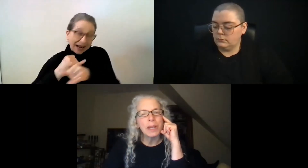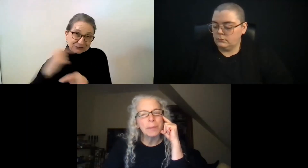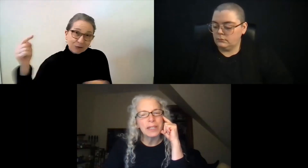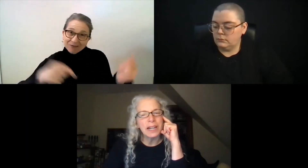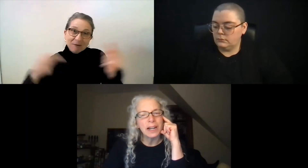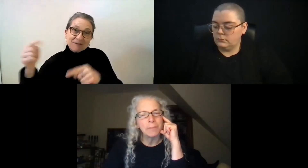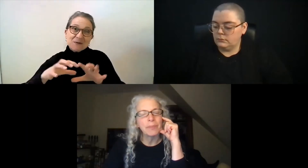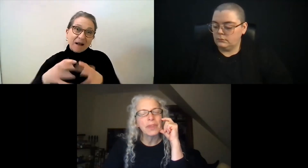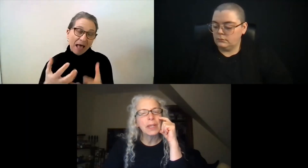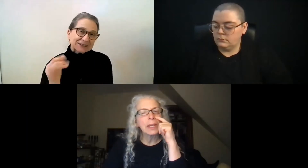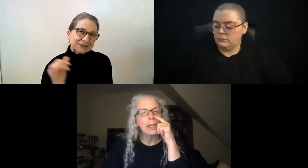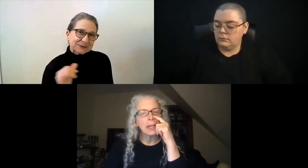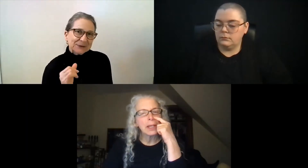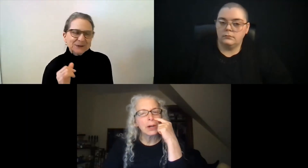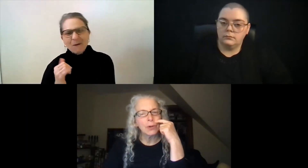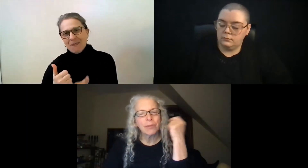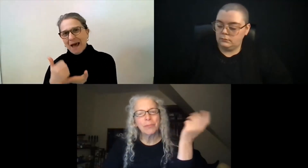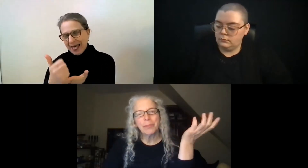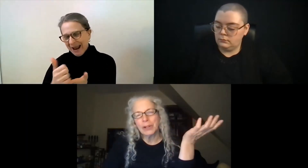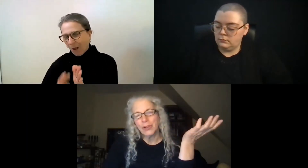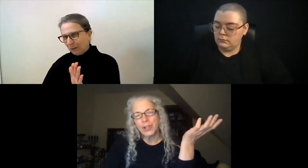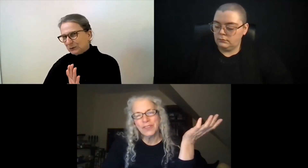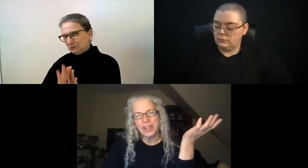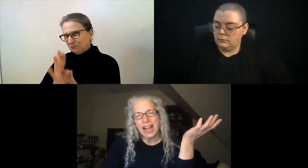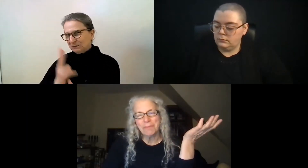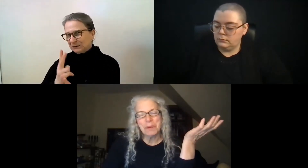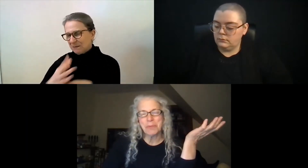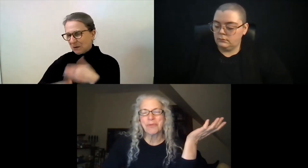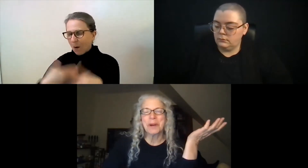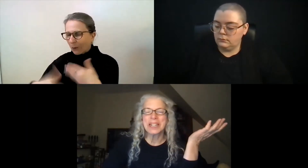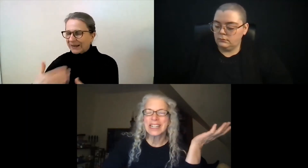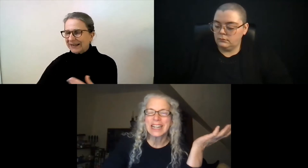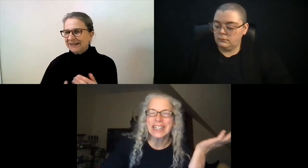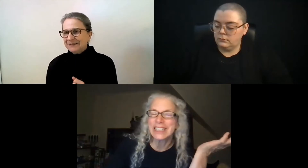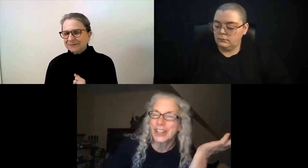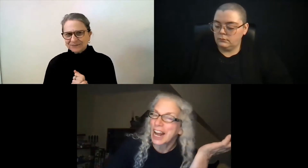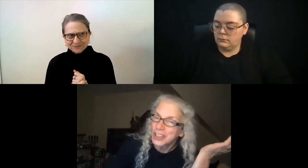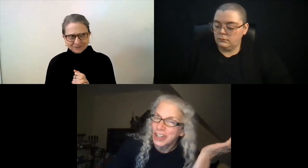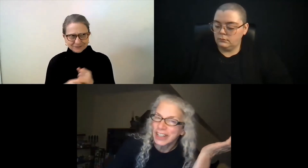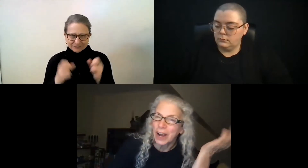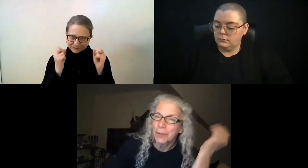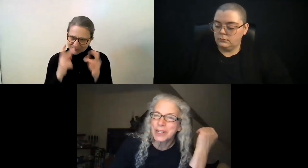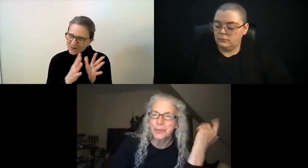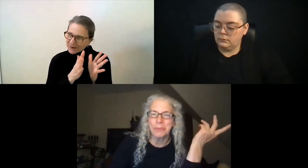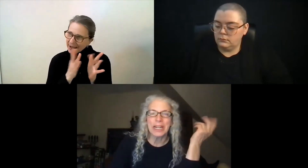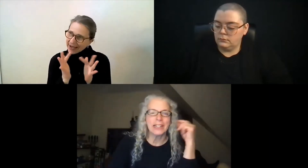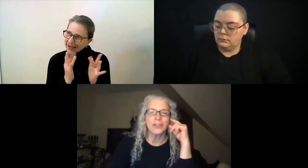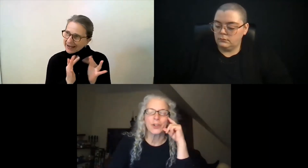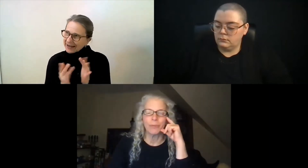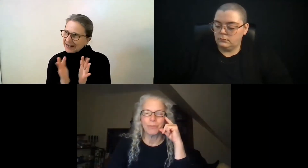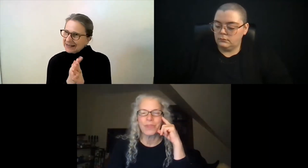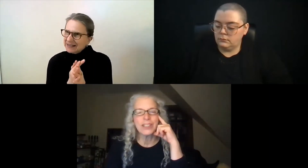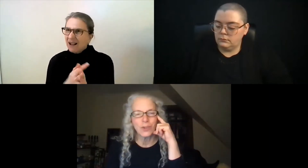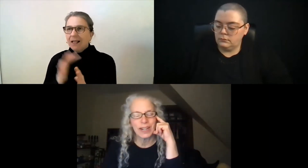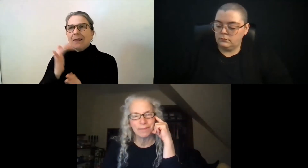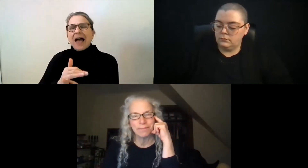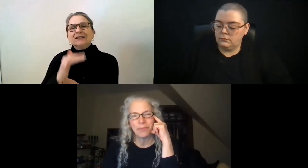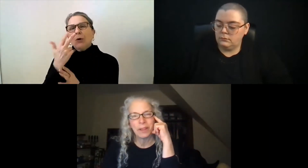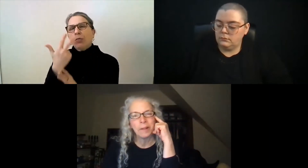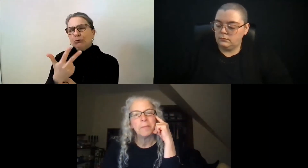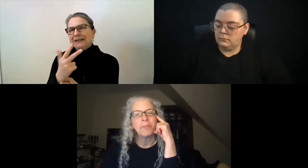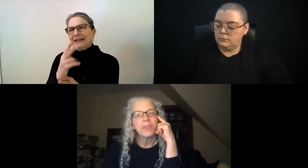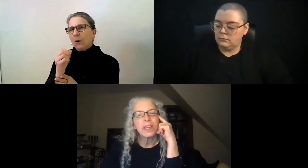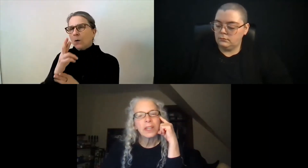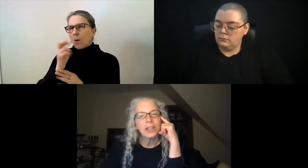used to be able to come, you know, but you could even have people from out of state and internationally now because we're meeting on Zoom. That's great.